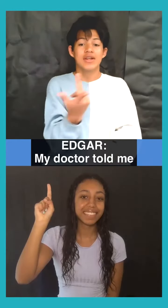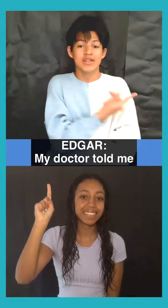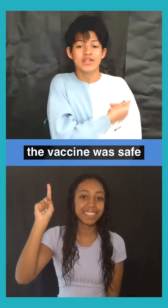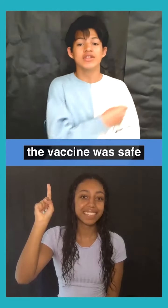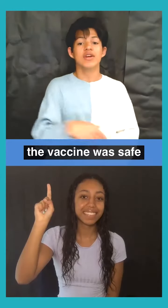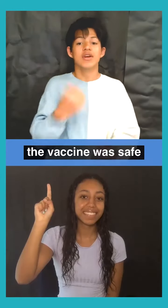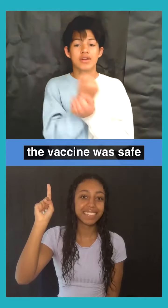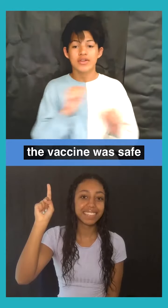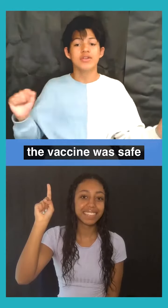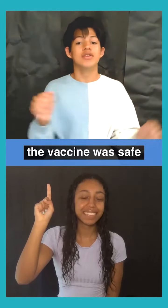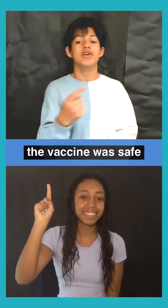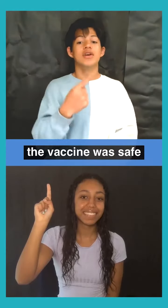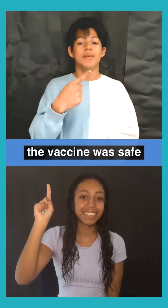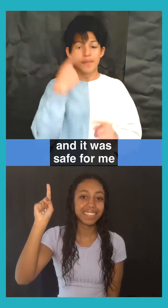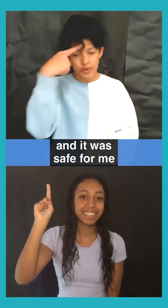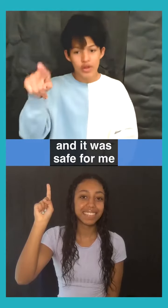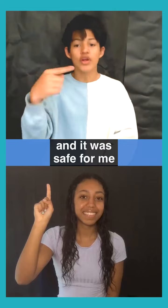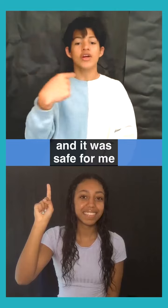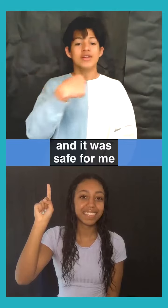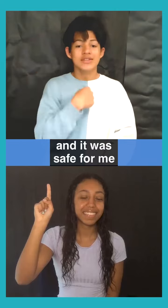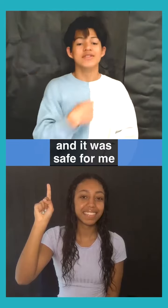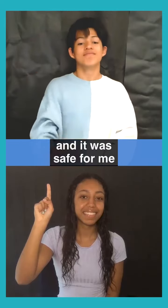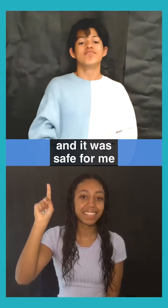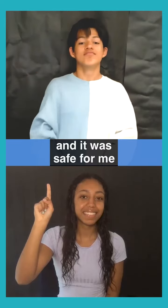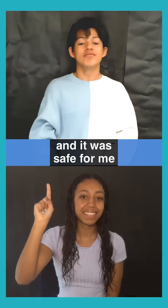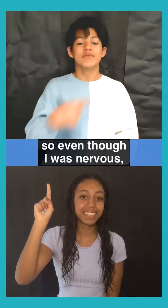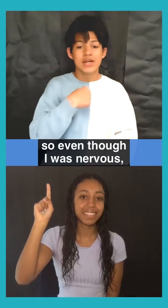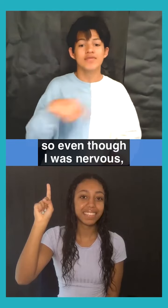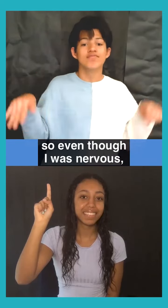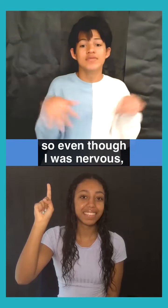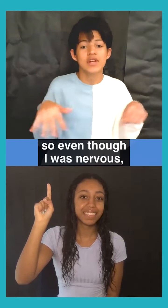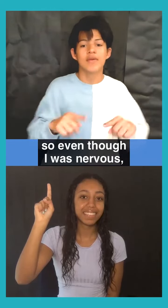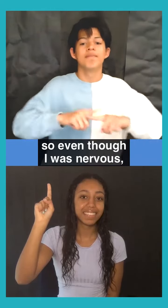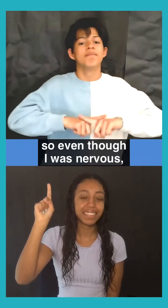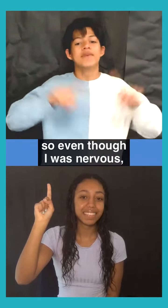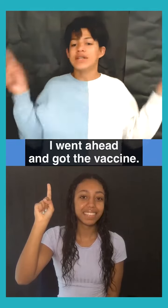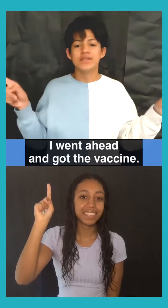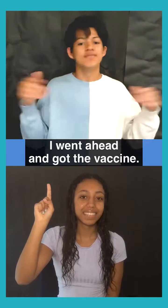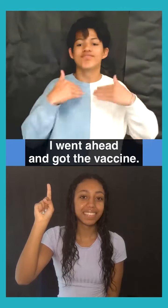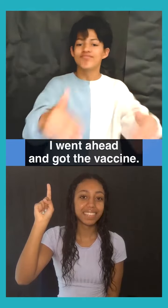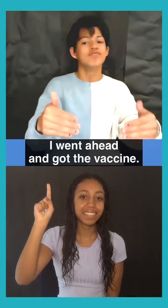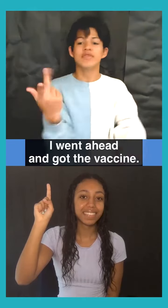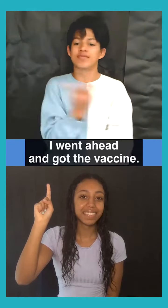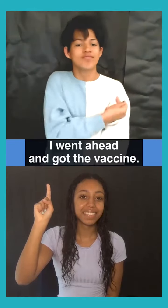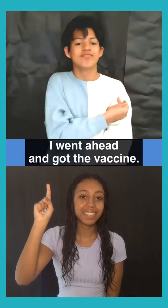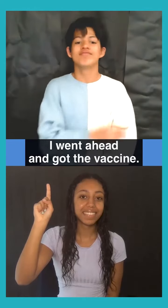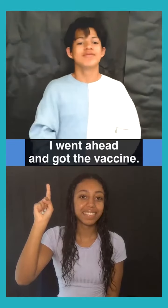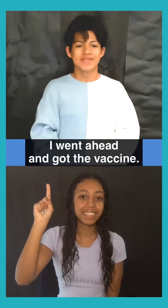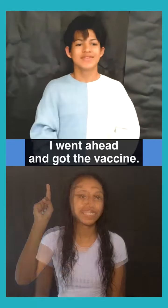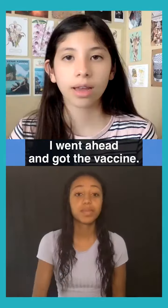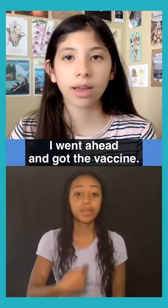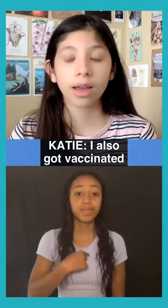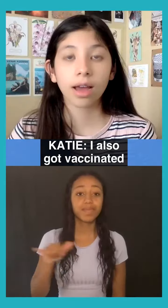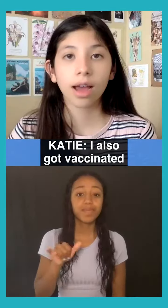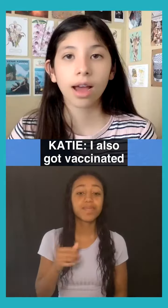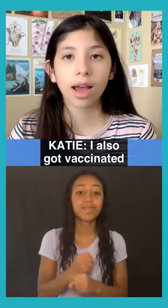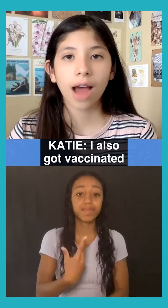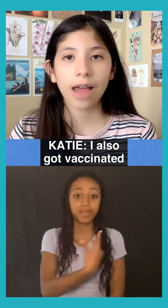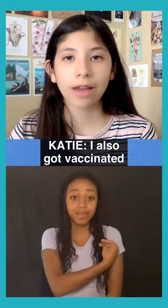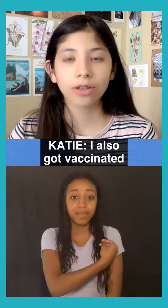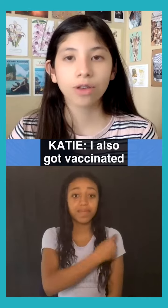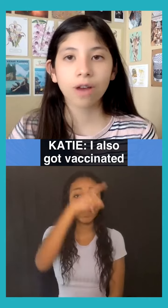My doctor told me the vaccine was safe and it was safe for me. So even though I was nervous, I went ahead and got the vaccine. Katie.